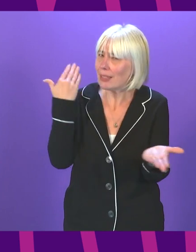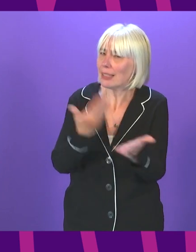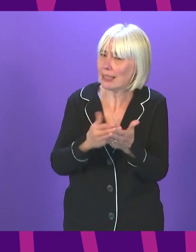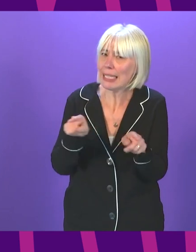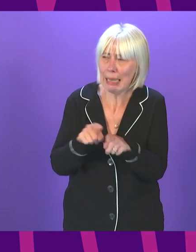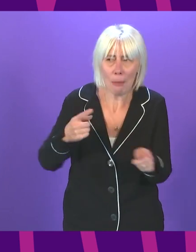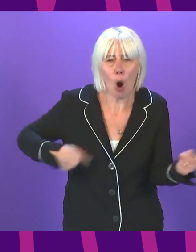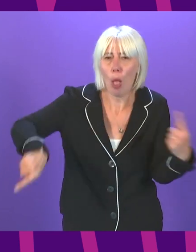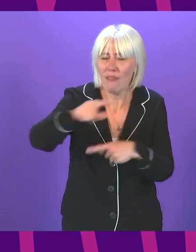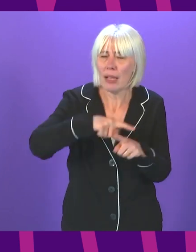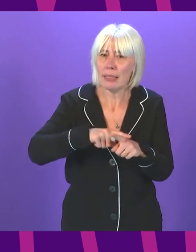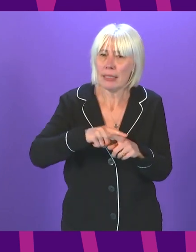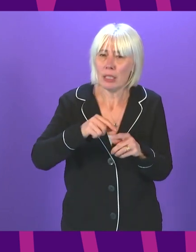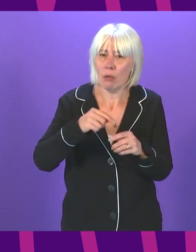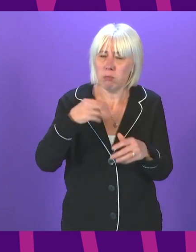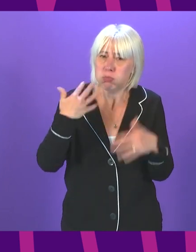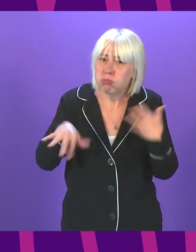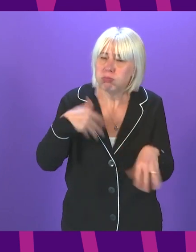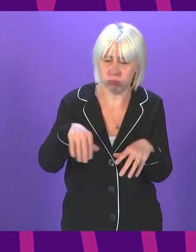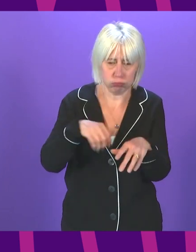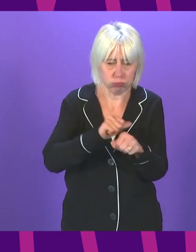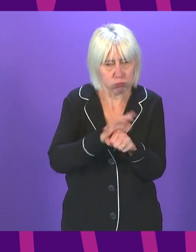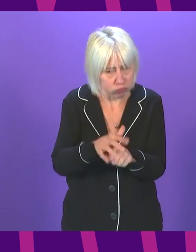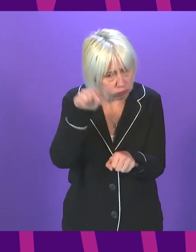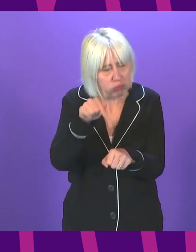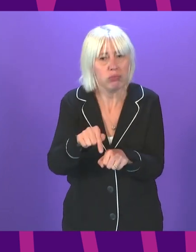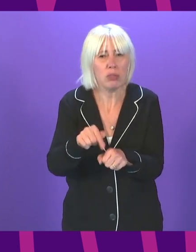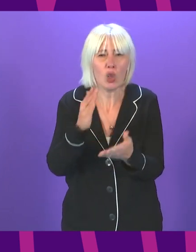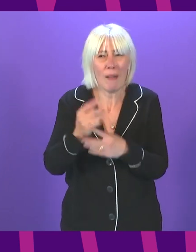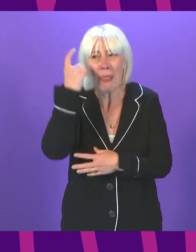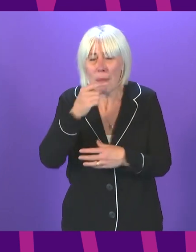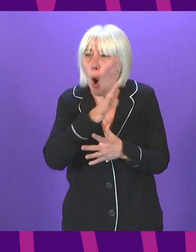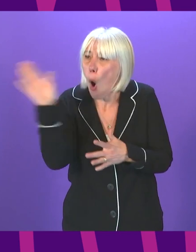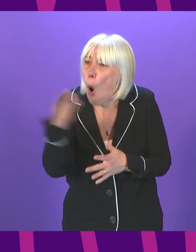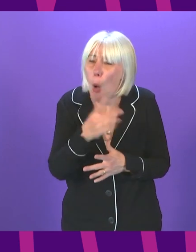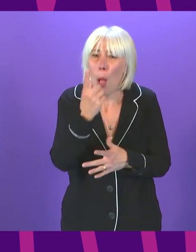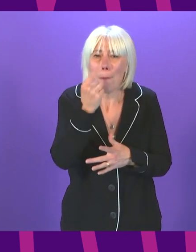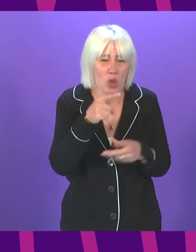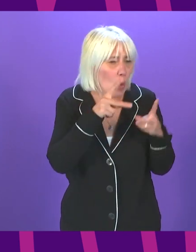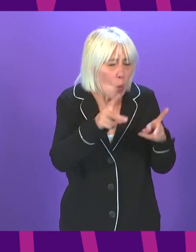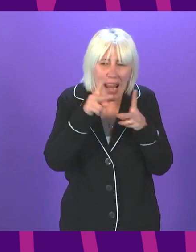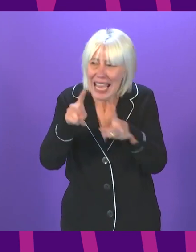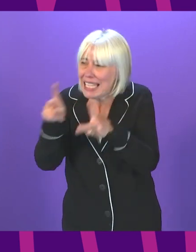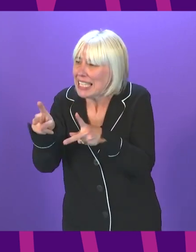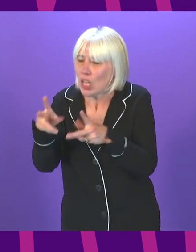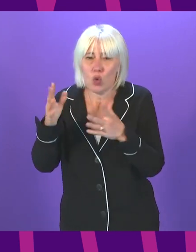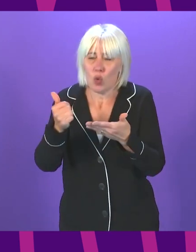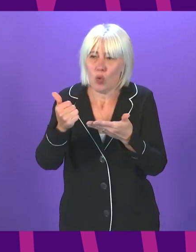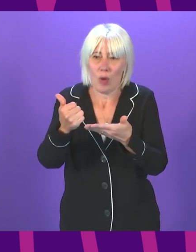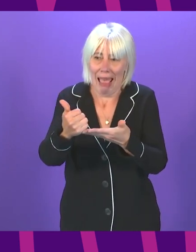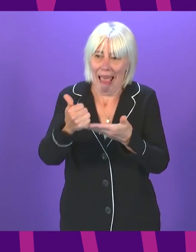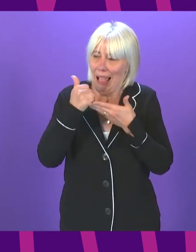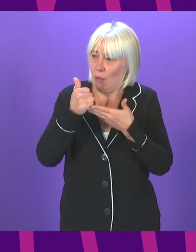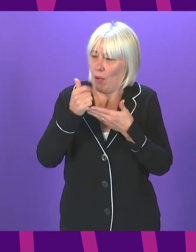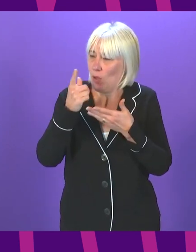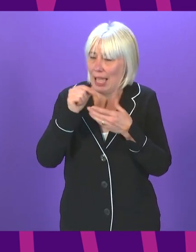been, about the harm that COVID does. So we need to consider every possible tool at our disposal that helps us protect people from the